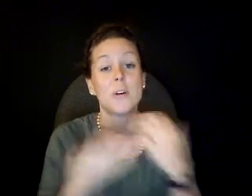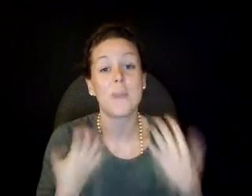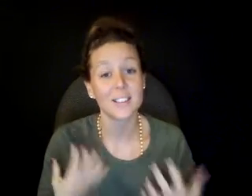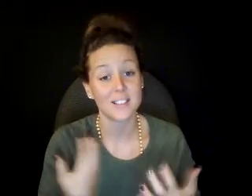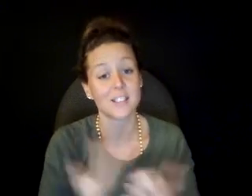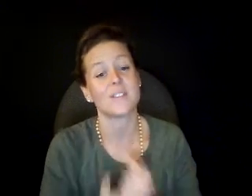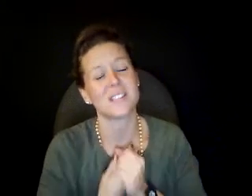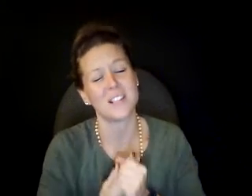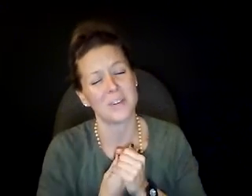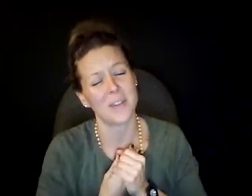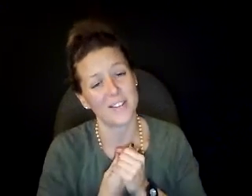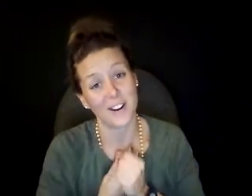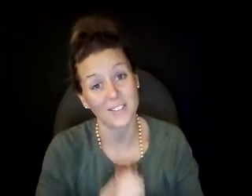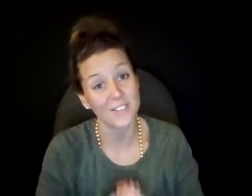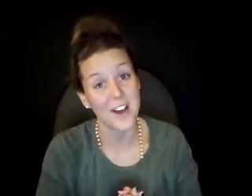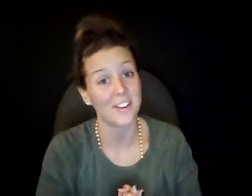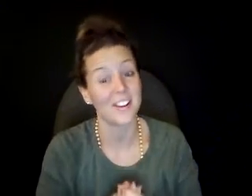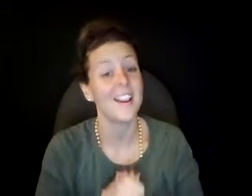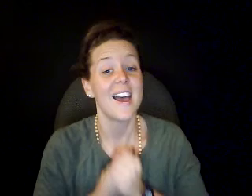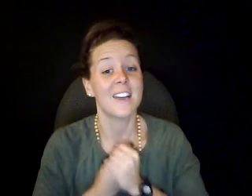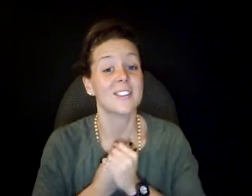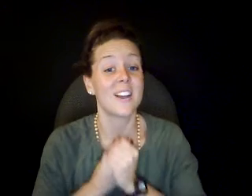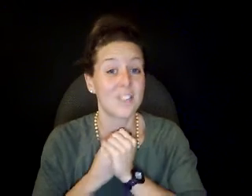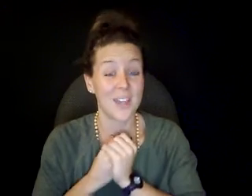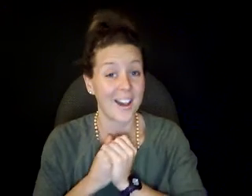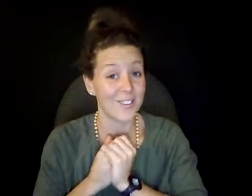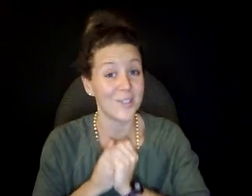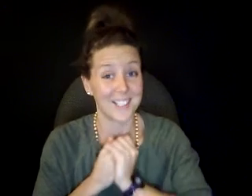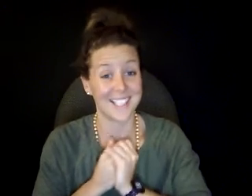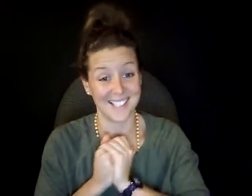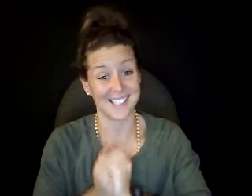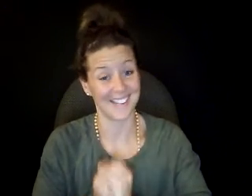remind us of this love that we have for our Father and the love that we have for His Son.